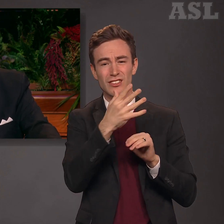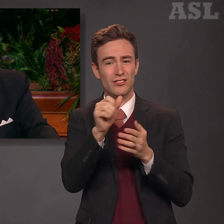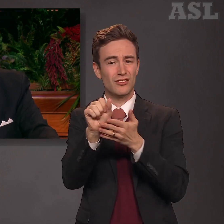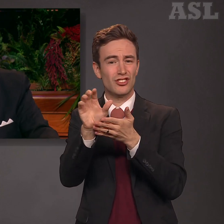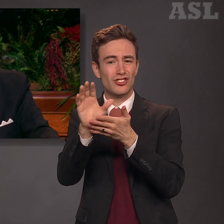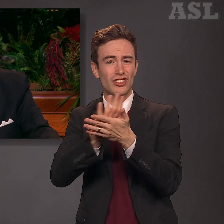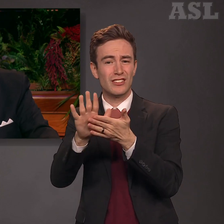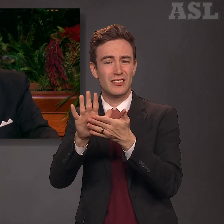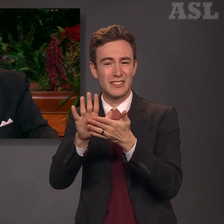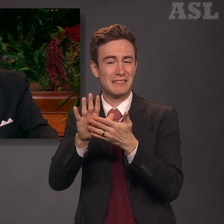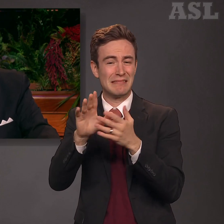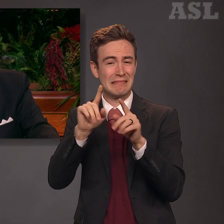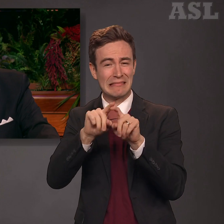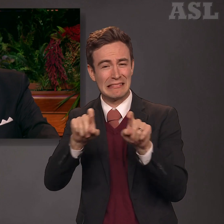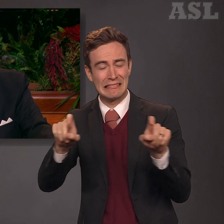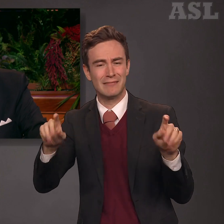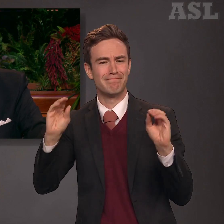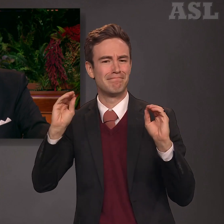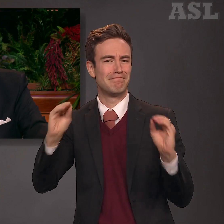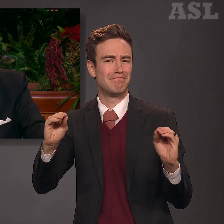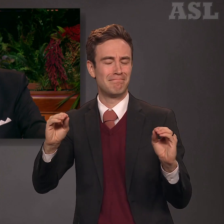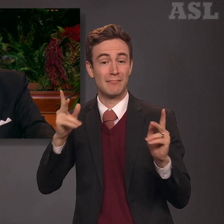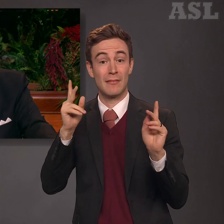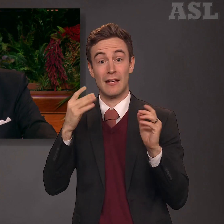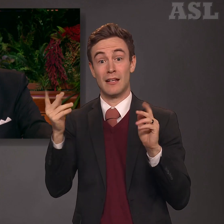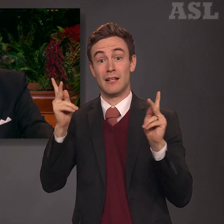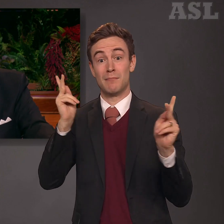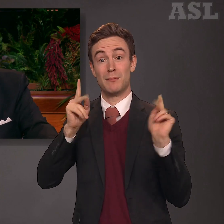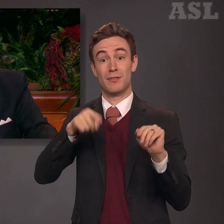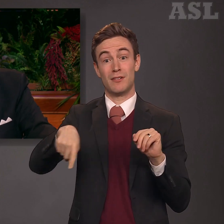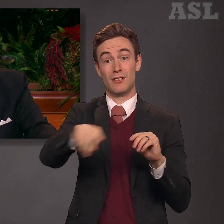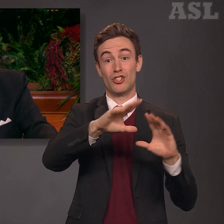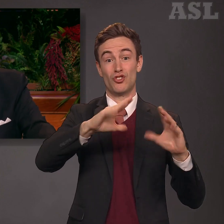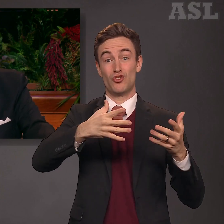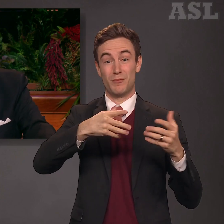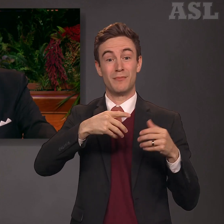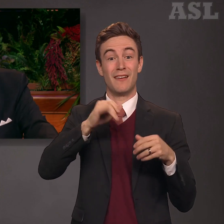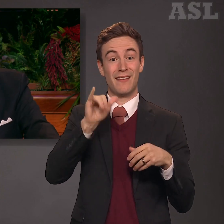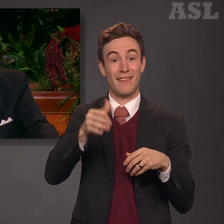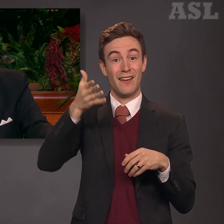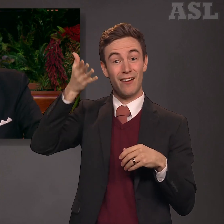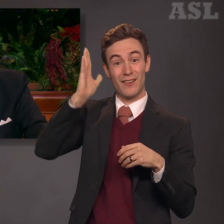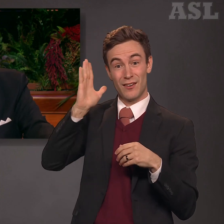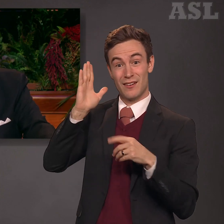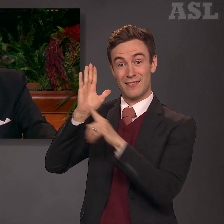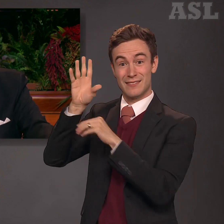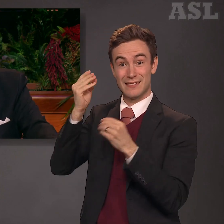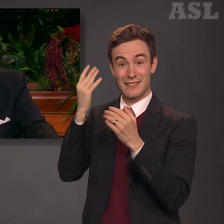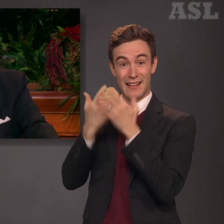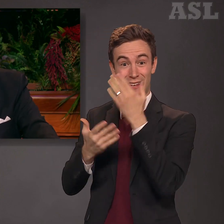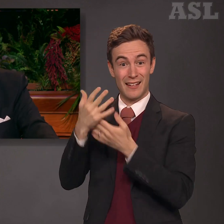robbers, no murderers, neither were there Lamanites nor any manner of ites.